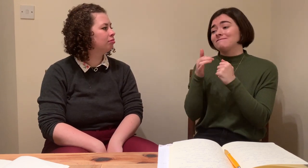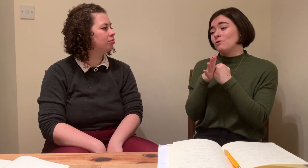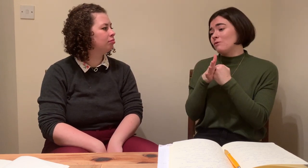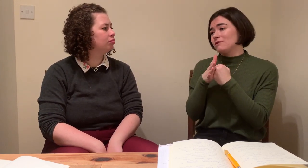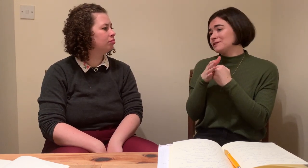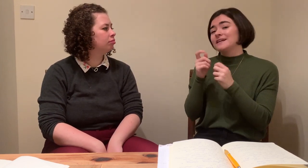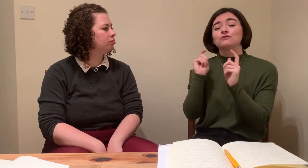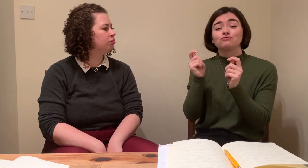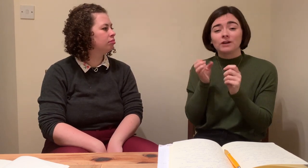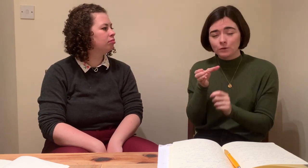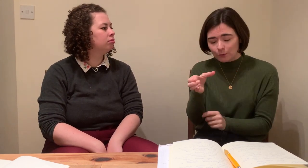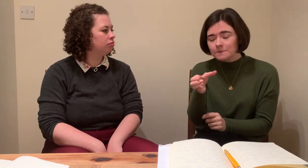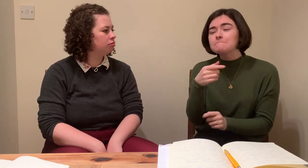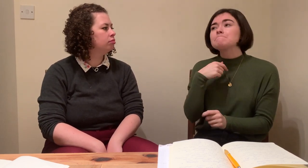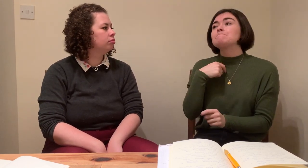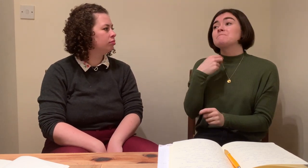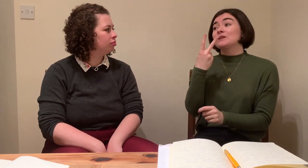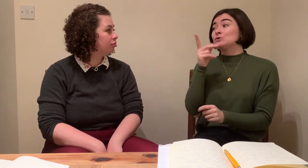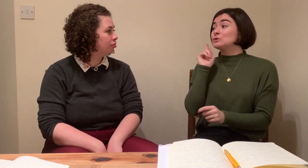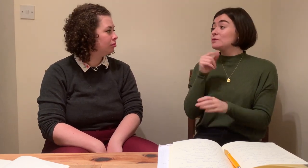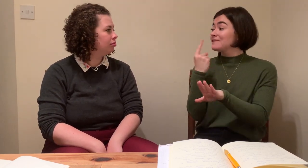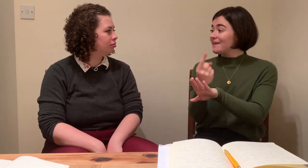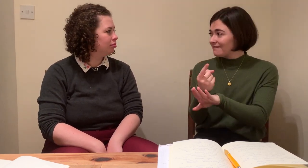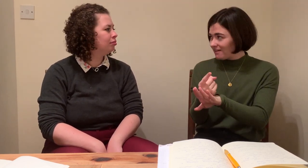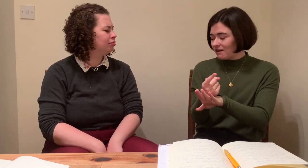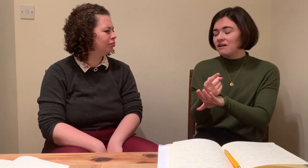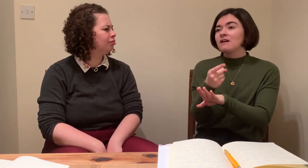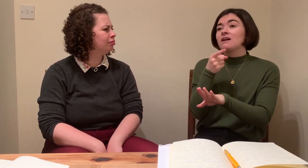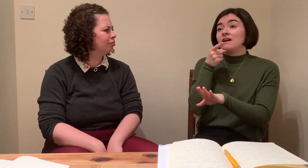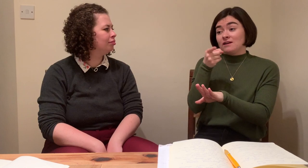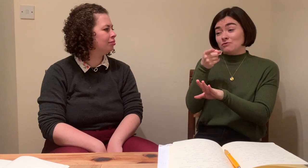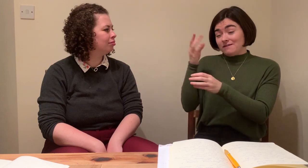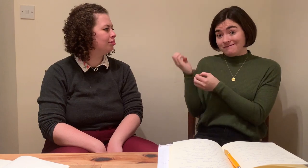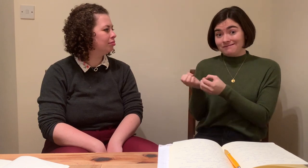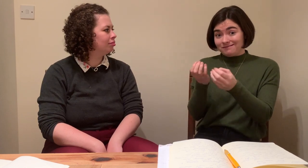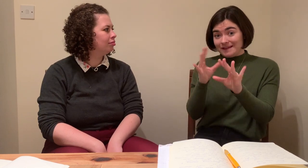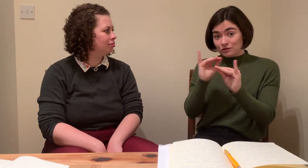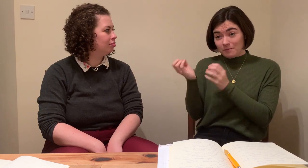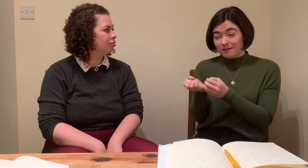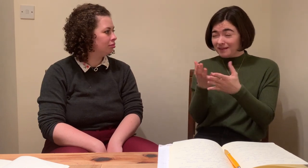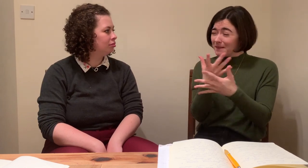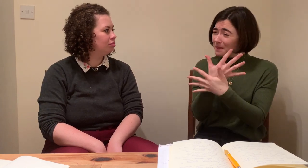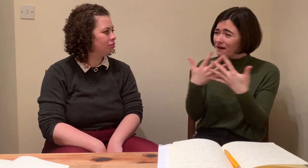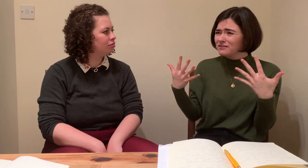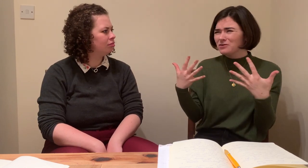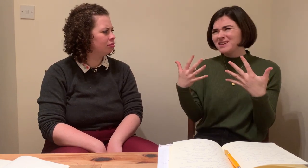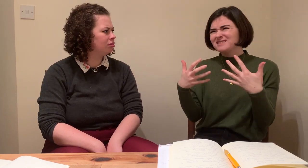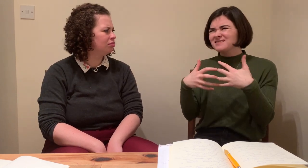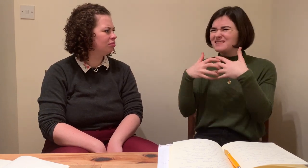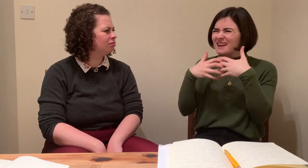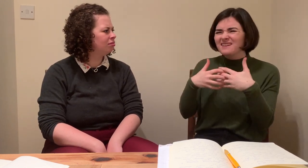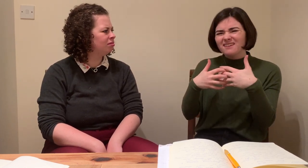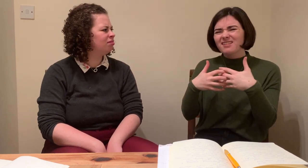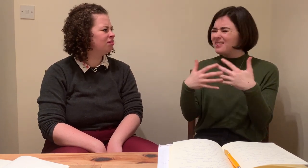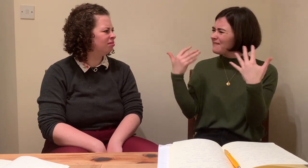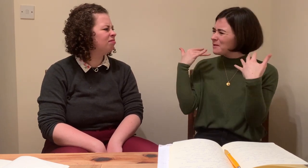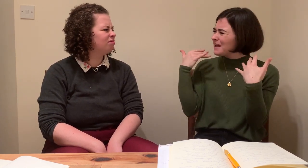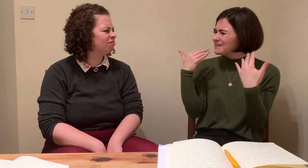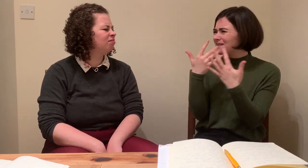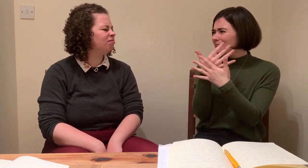they knew a lot about the topic and a lot about the background to it and had lot of experience. So they would kind of sort of take in the interpretation, if